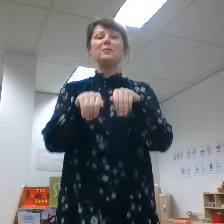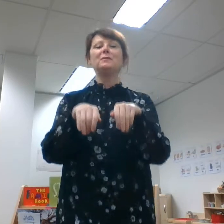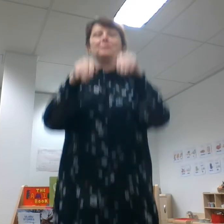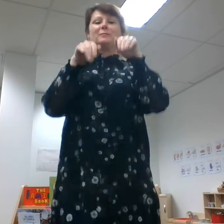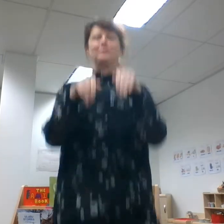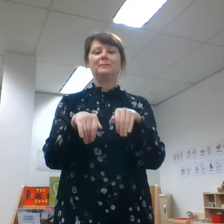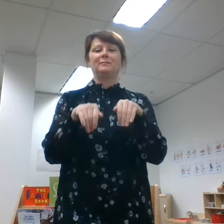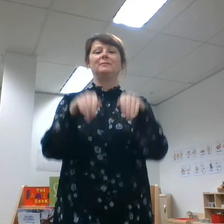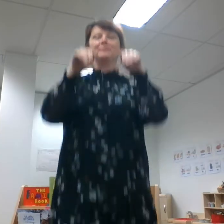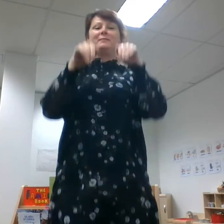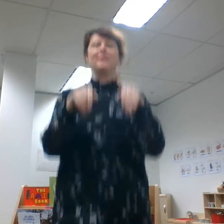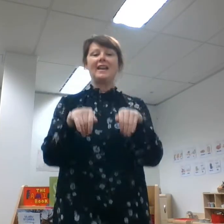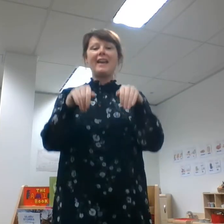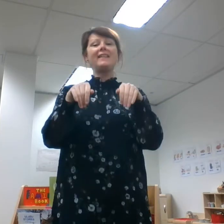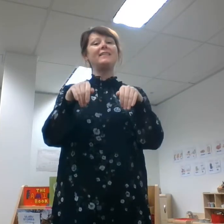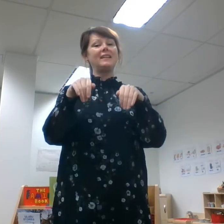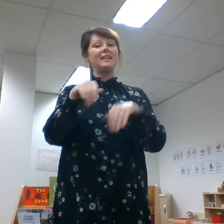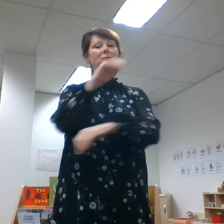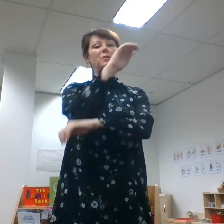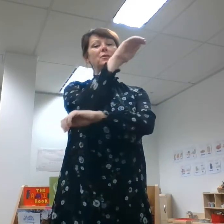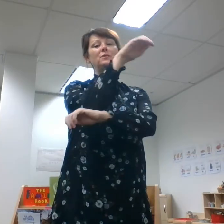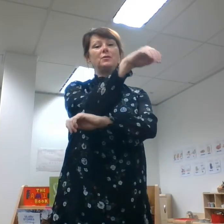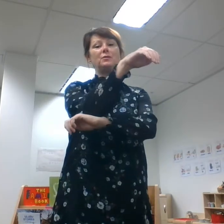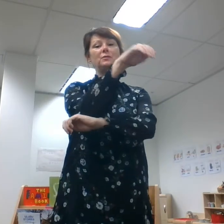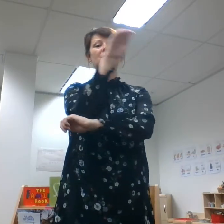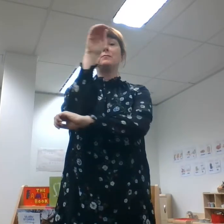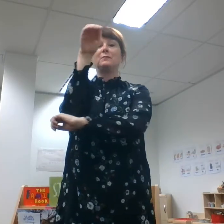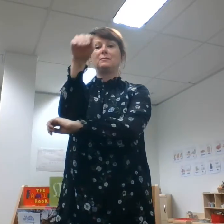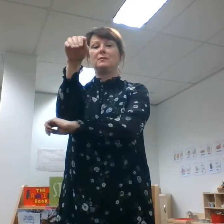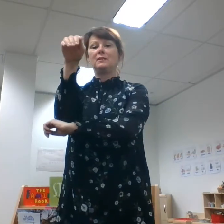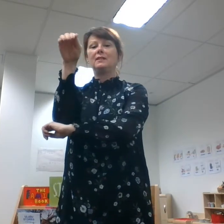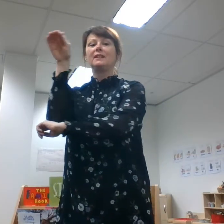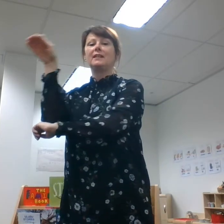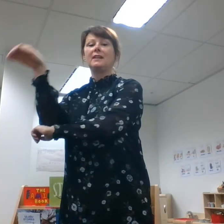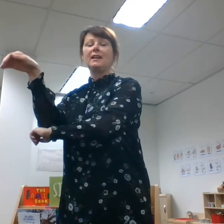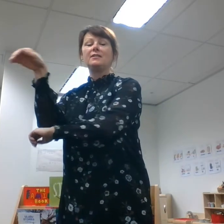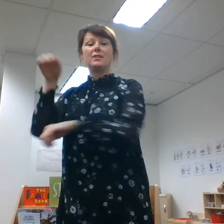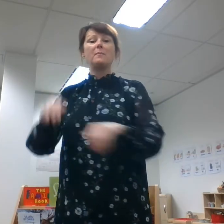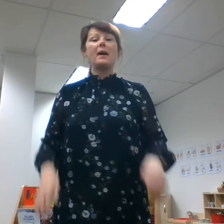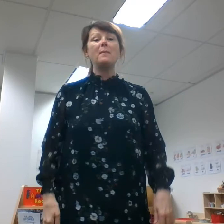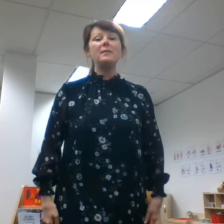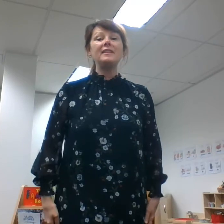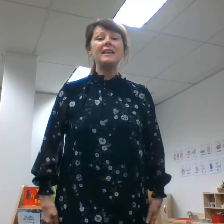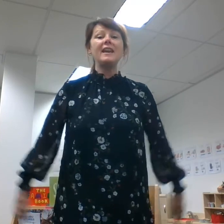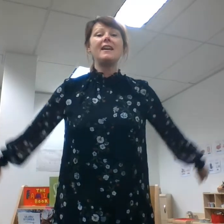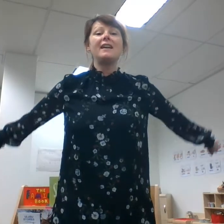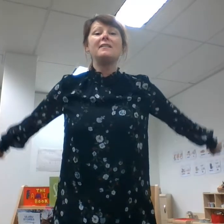and the emu too. Jump up in the air